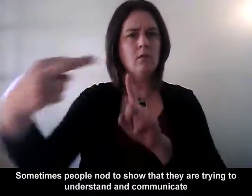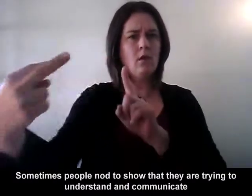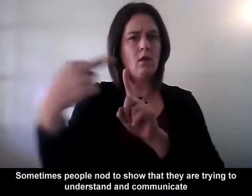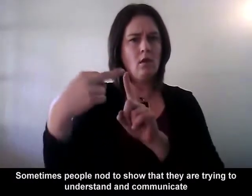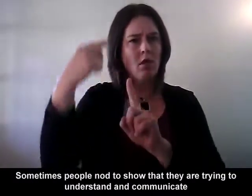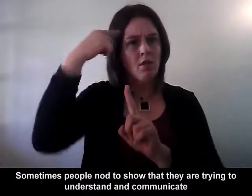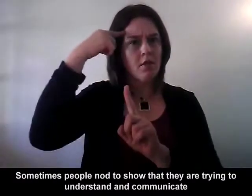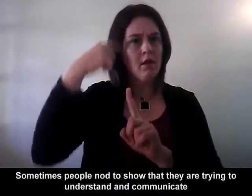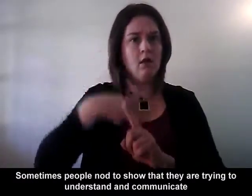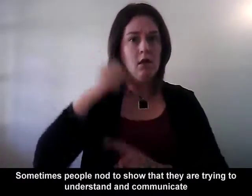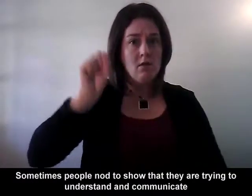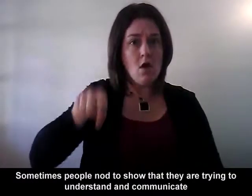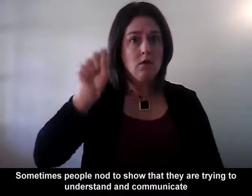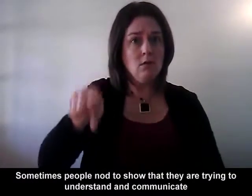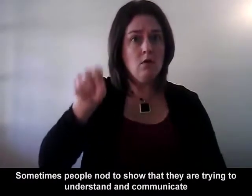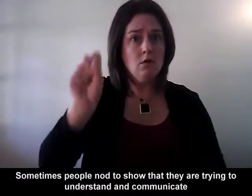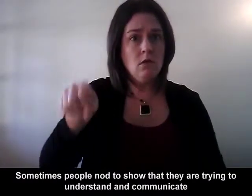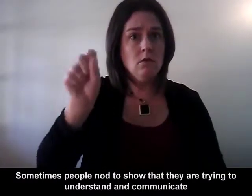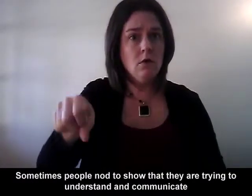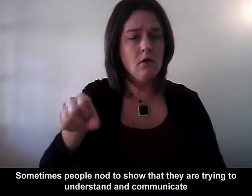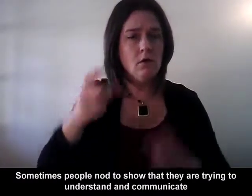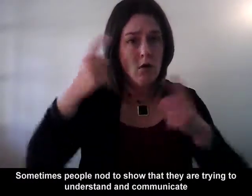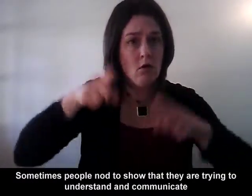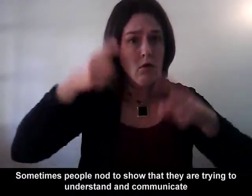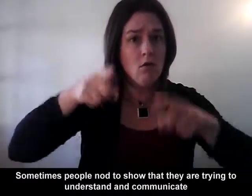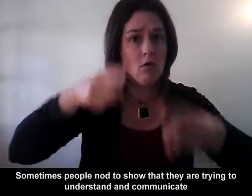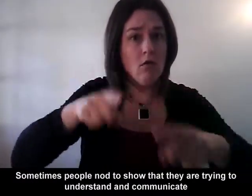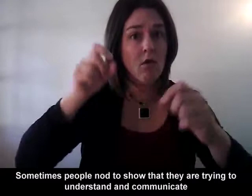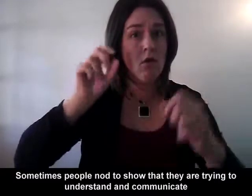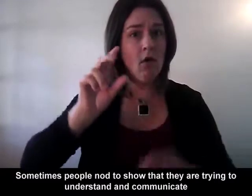Sometimes people nod to show that they are trying to understand and communicate.